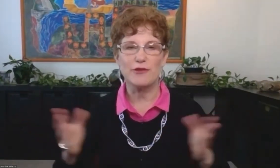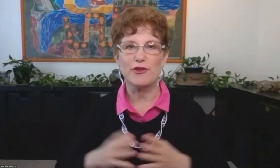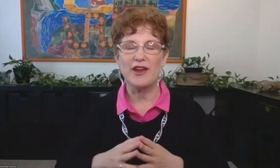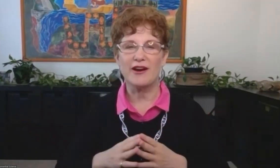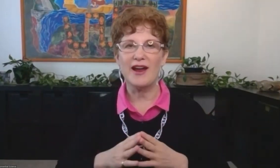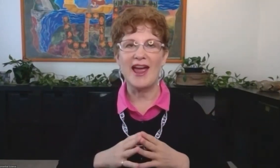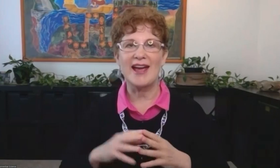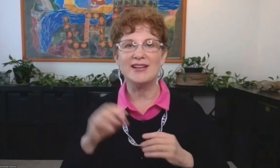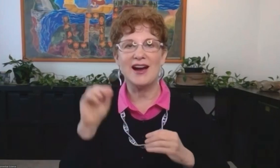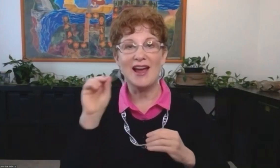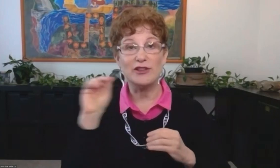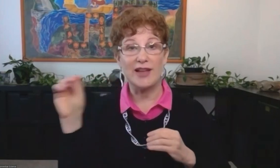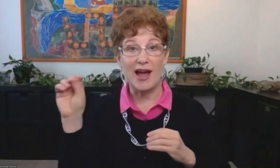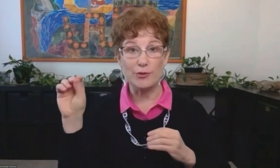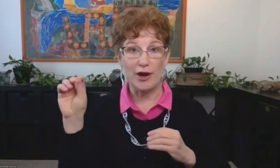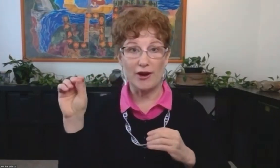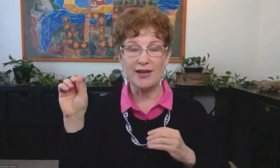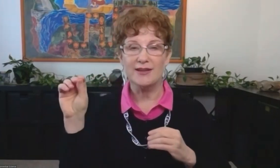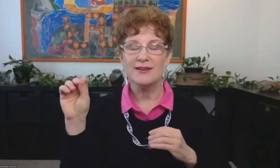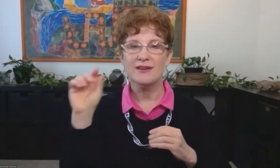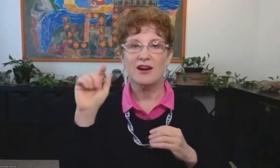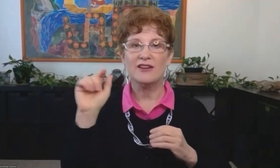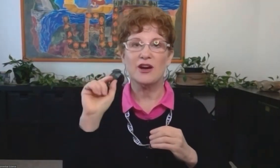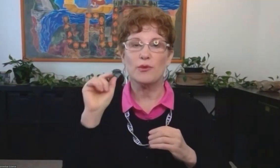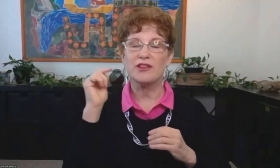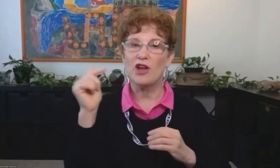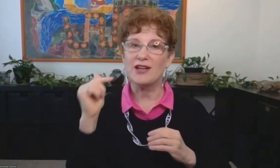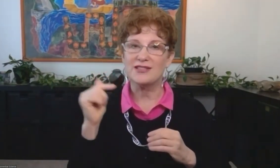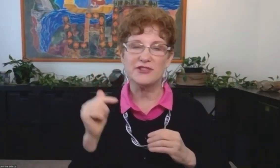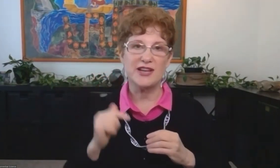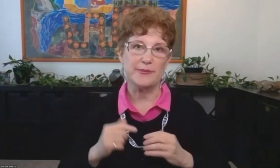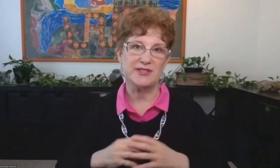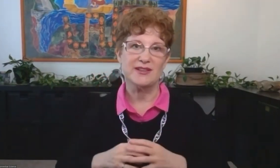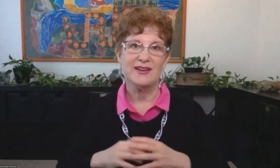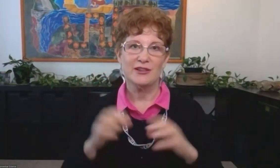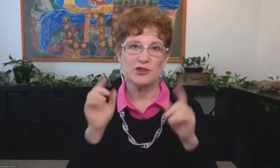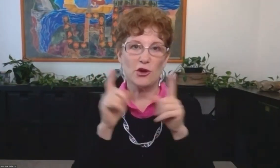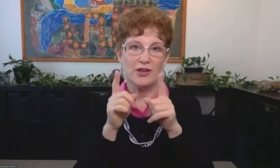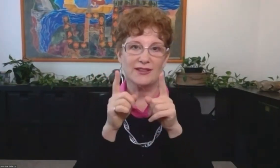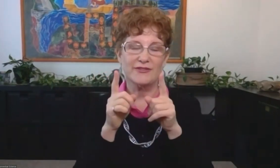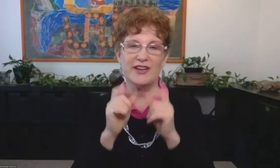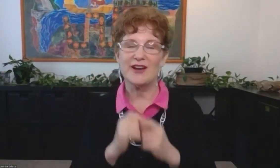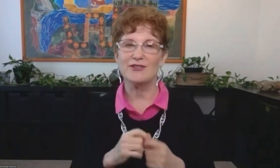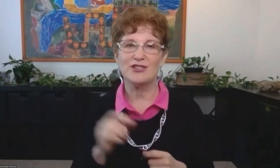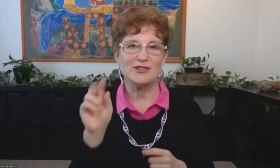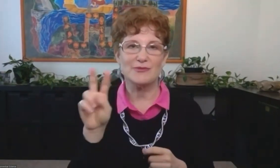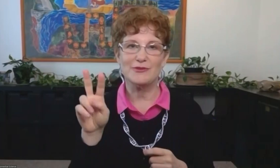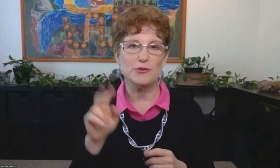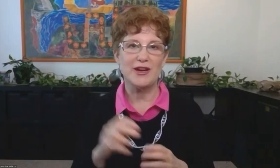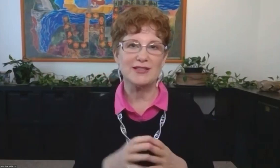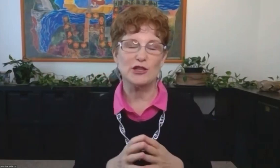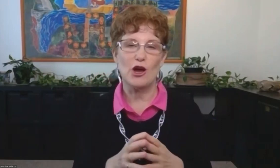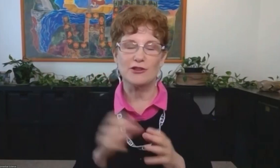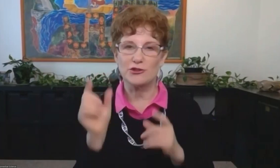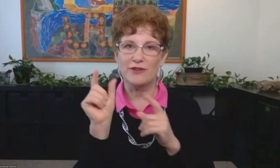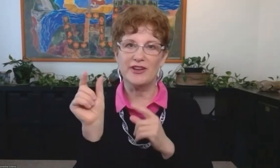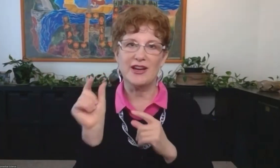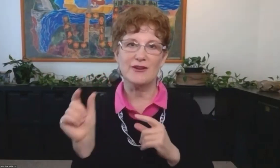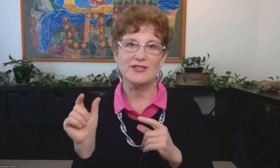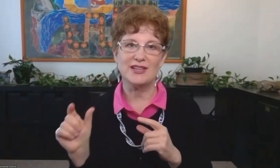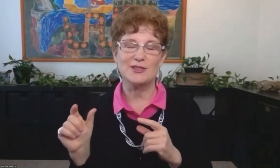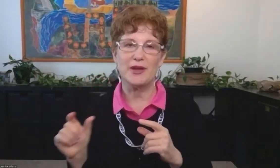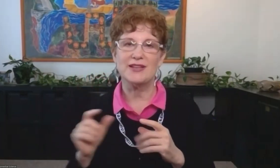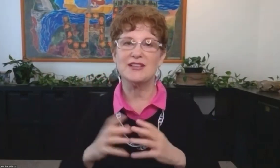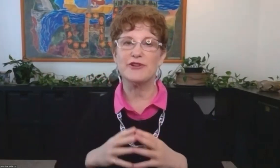contact me through there. And I have a library on there with lots of tips. Short little videos, just two minutes long,